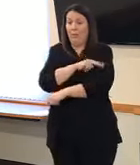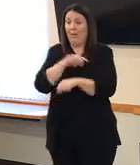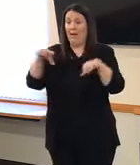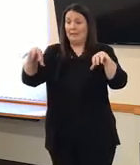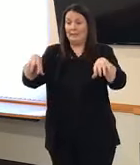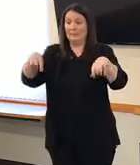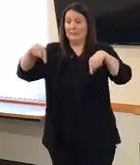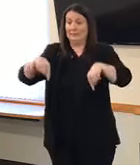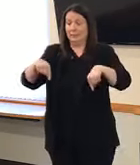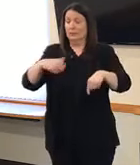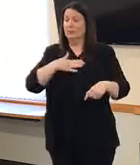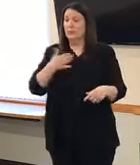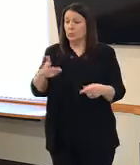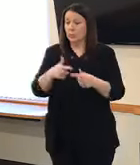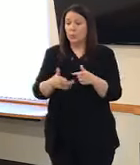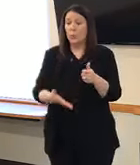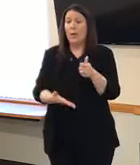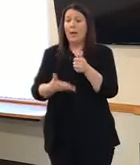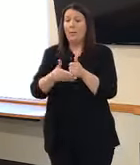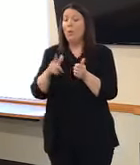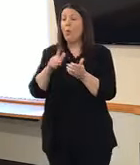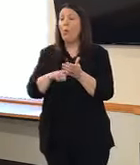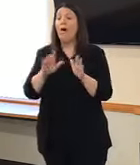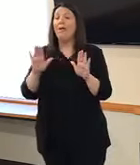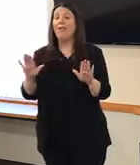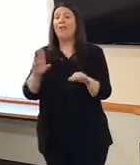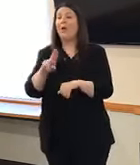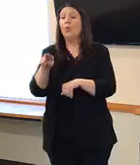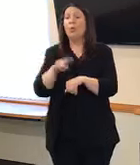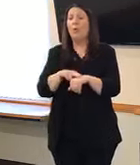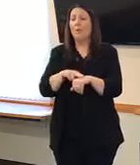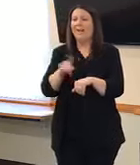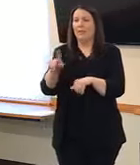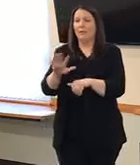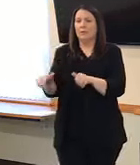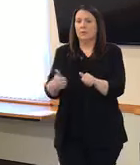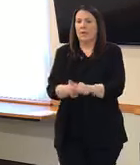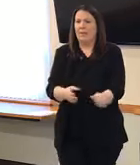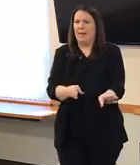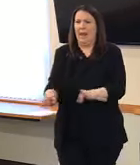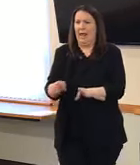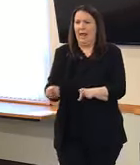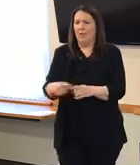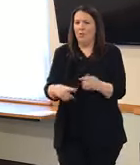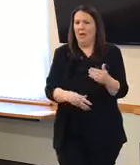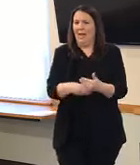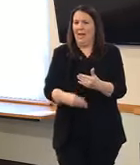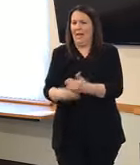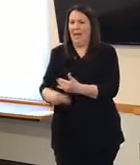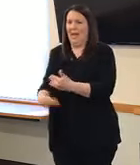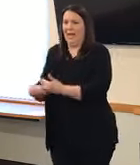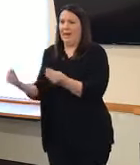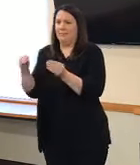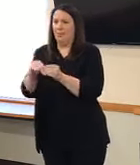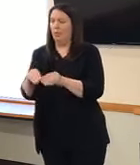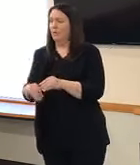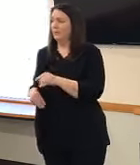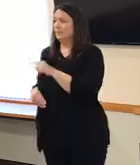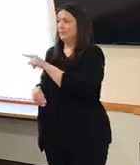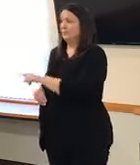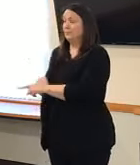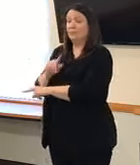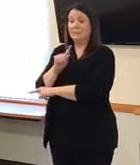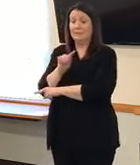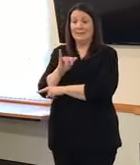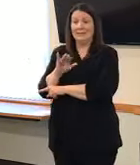what they would be normally built for a year ago, they're trying to expand that right now as we speak. Do we feel we're